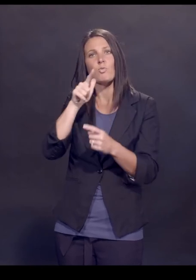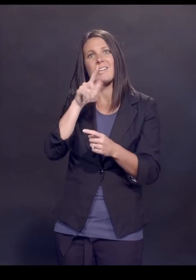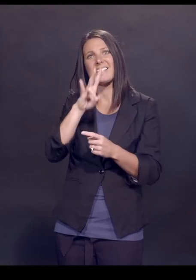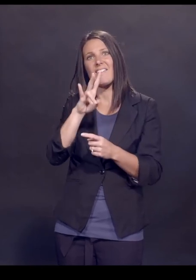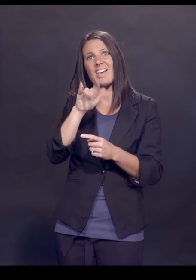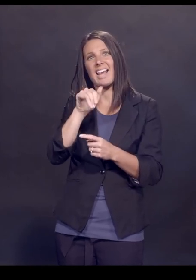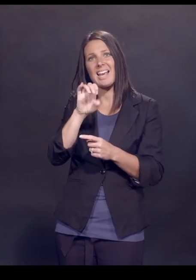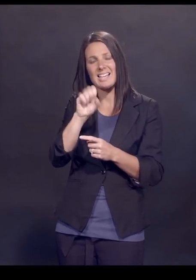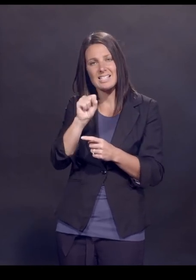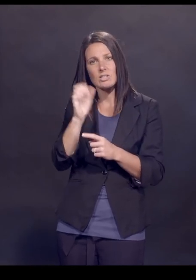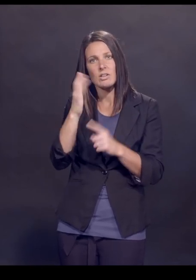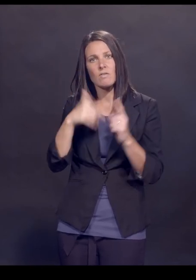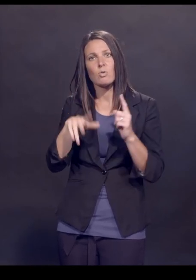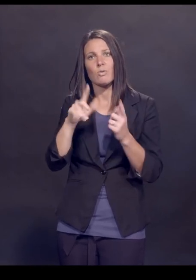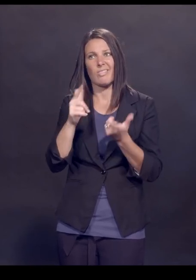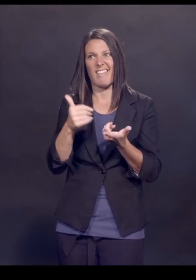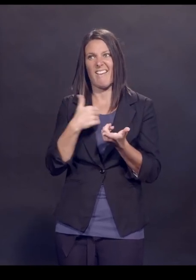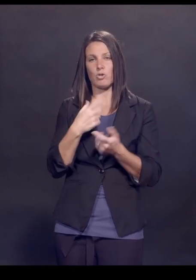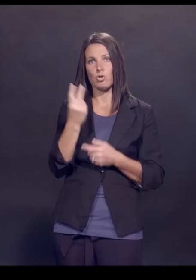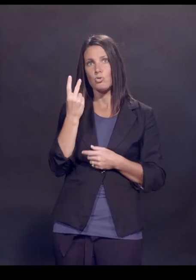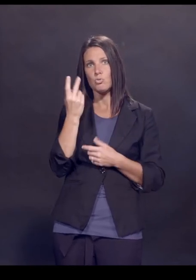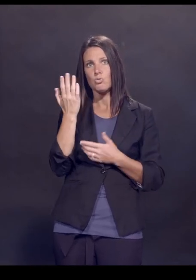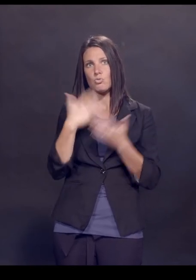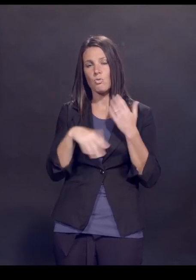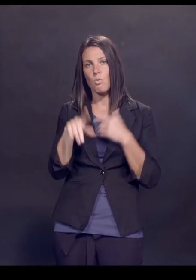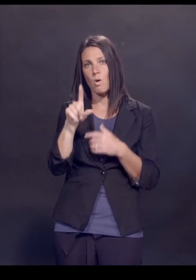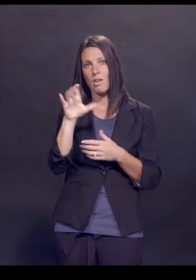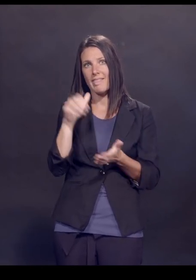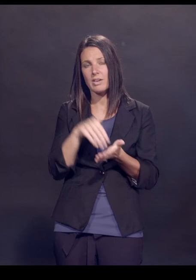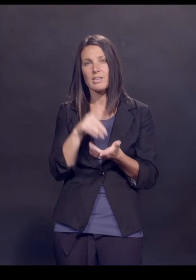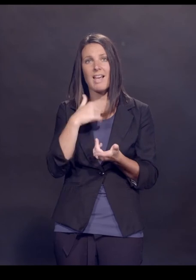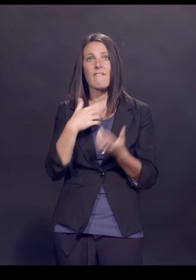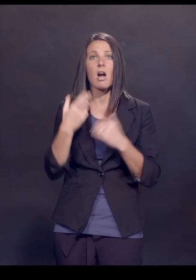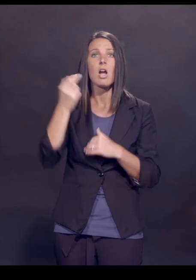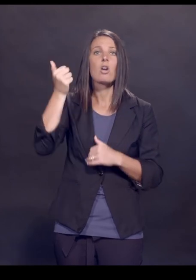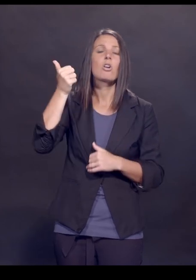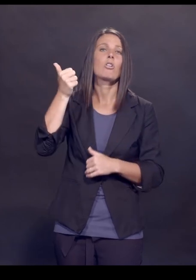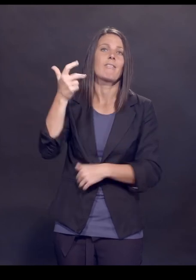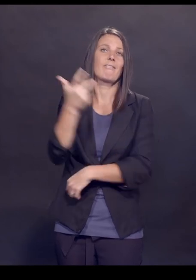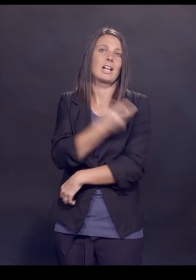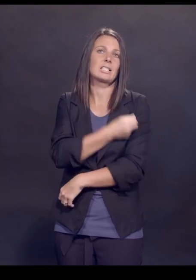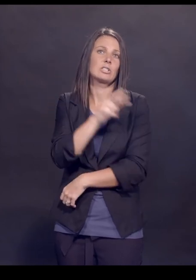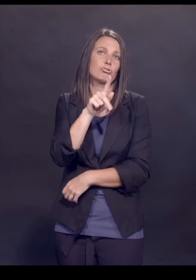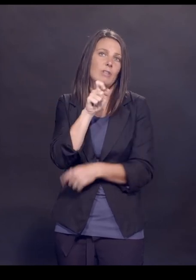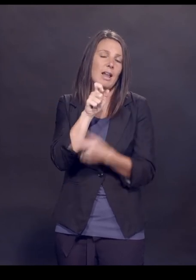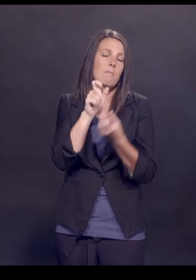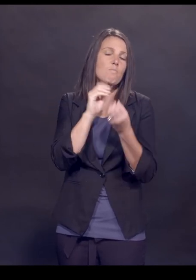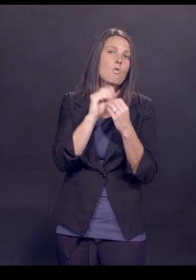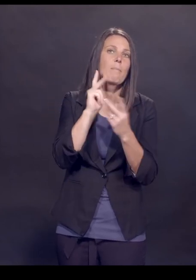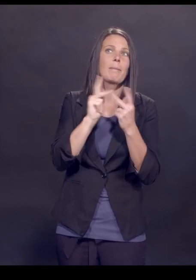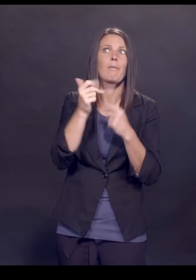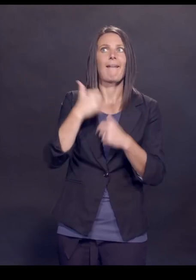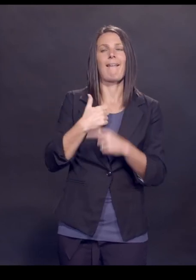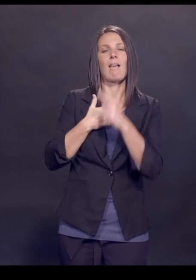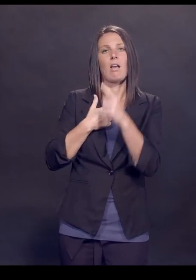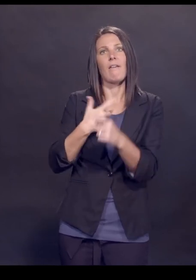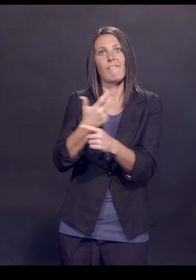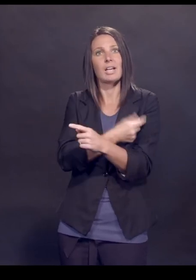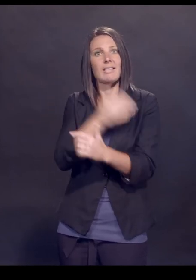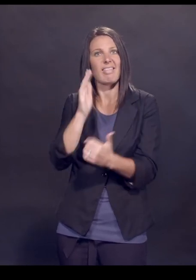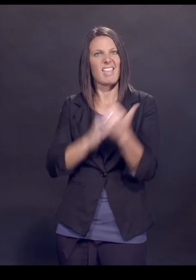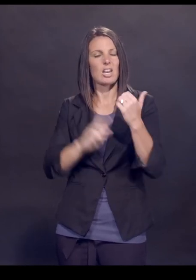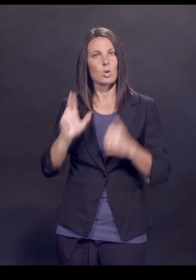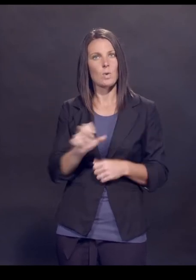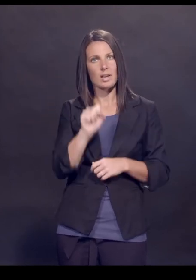cases per 100,000 people. They have two cases per 100,000 people because they have a much higher vaccination rate in their population. We can get on top of this